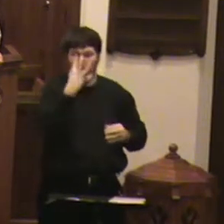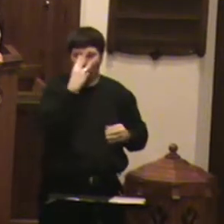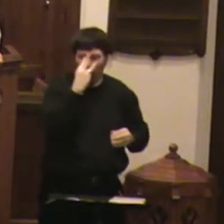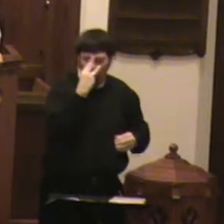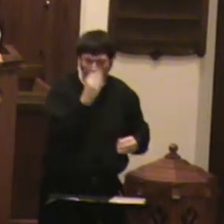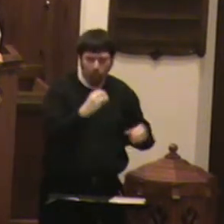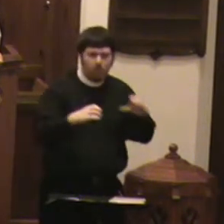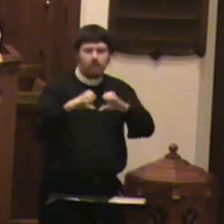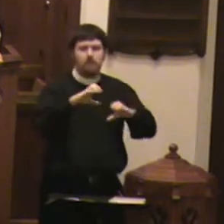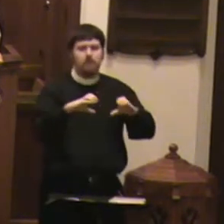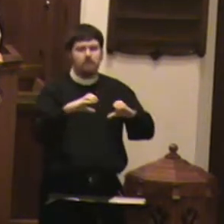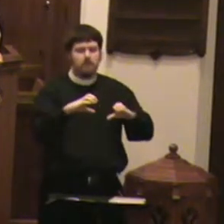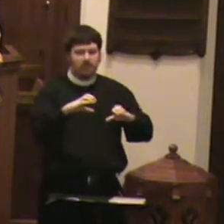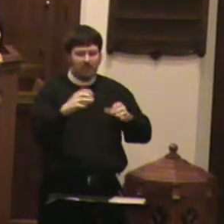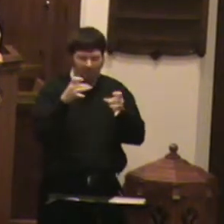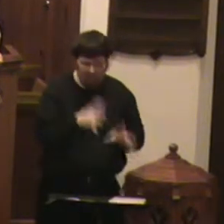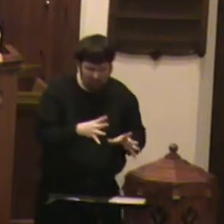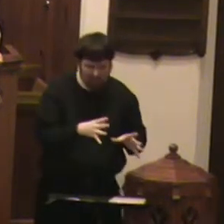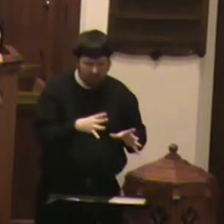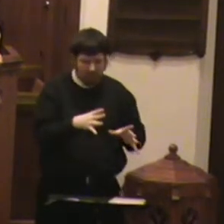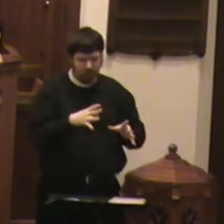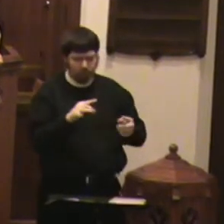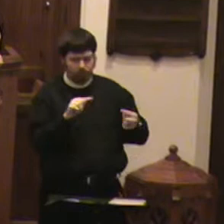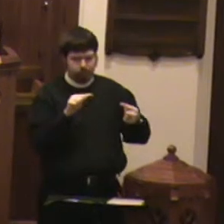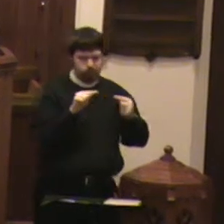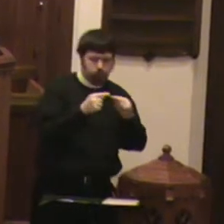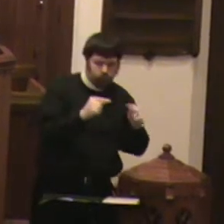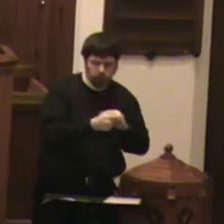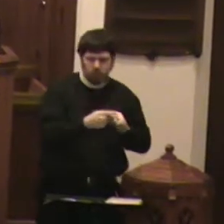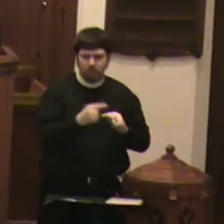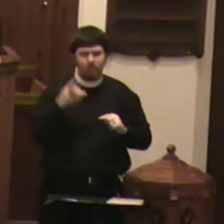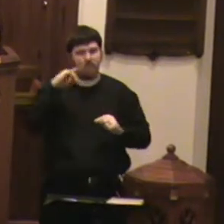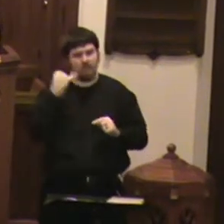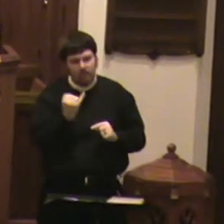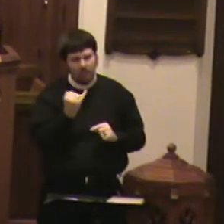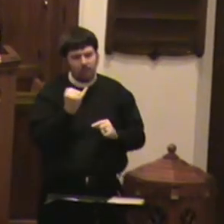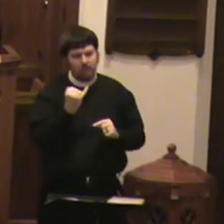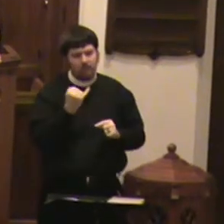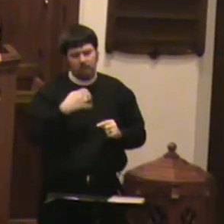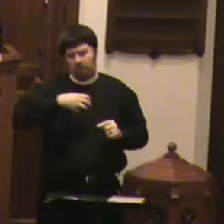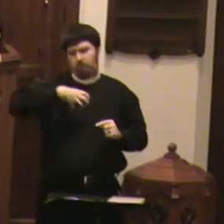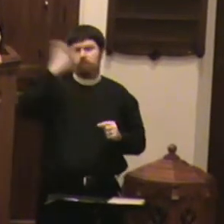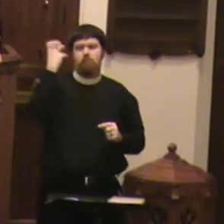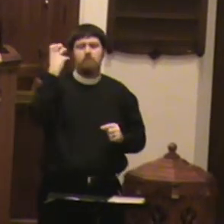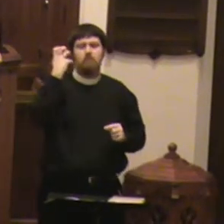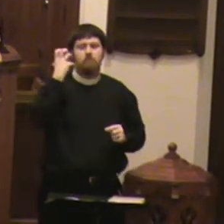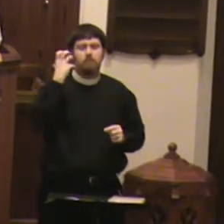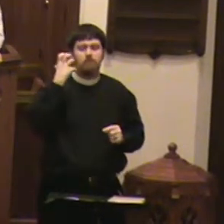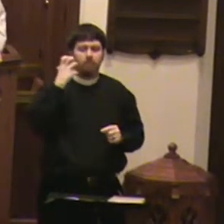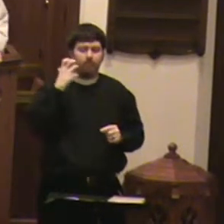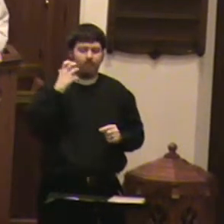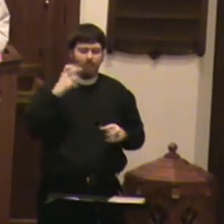hatred, discord, jealousy, pits of rage, selfish ambition,